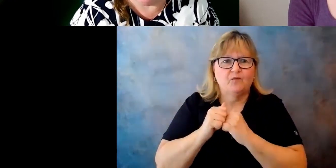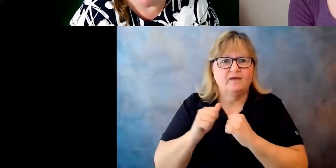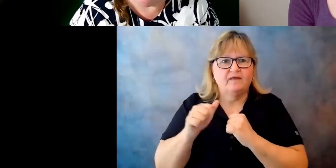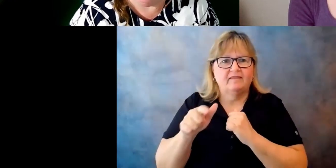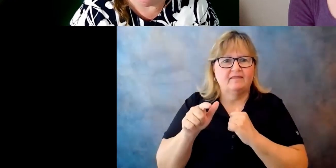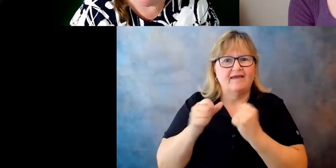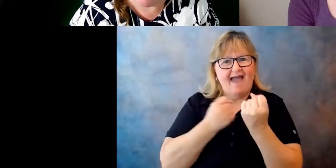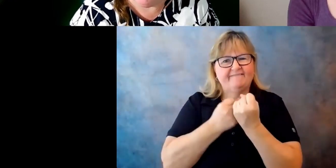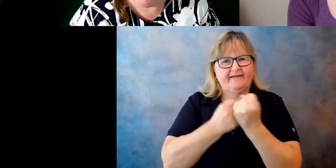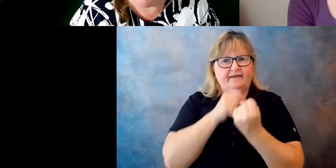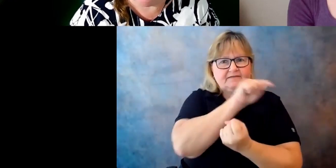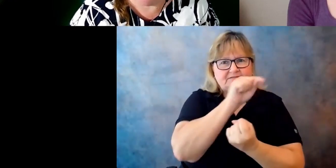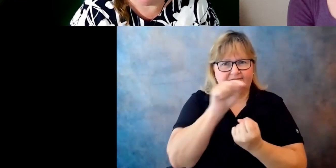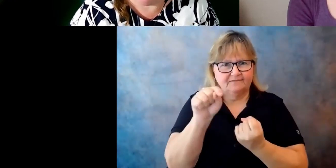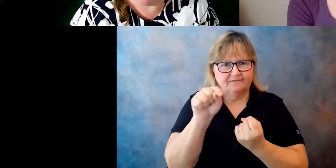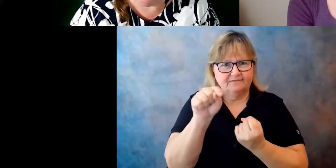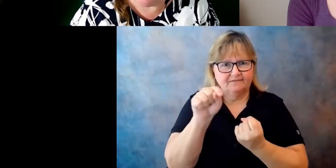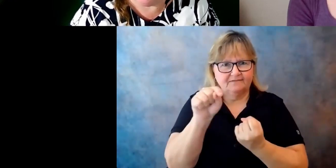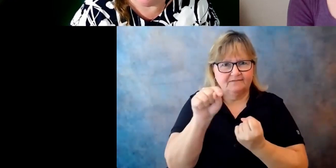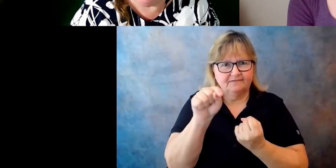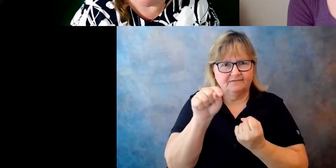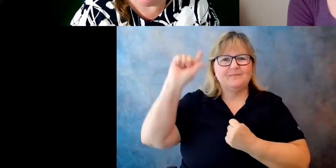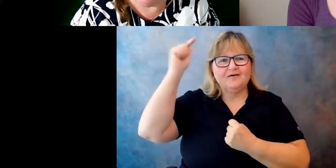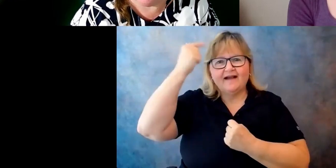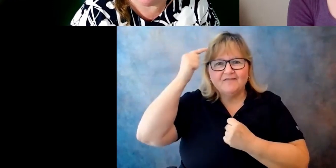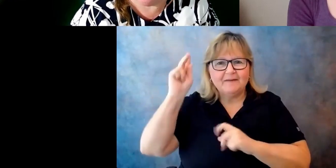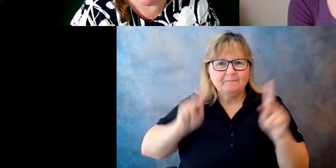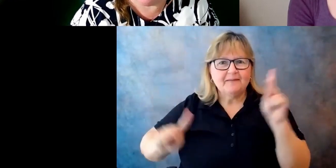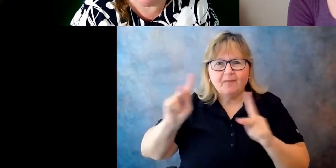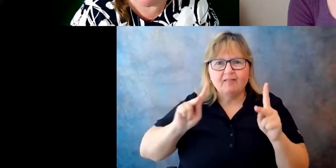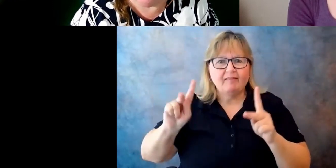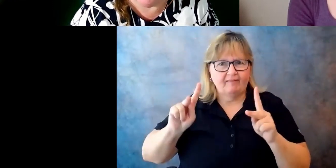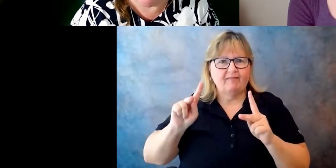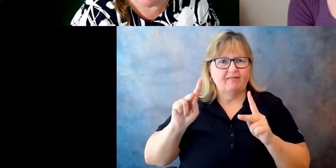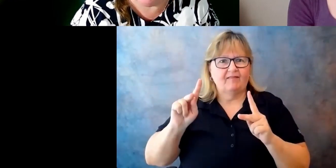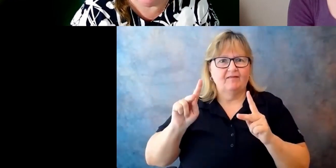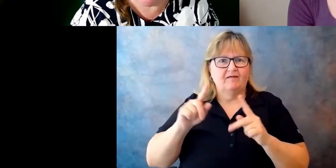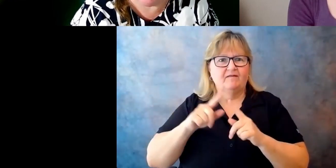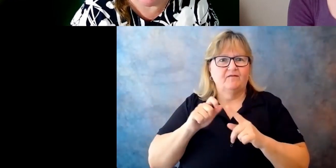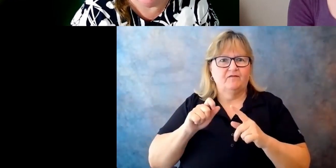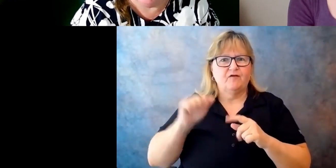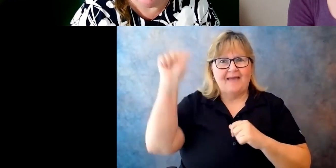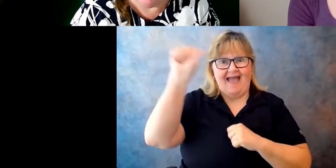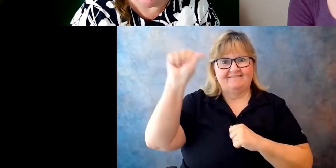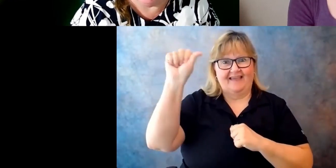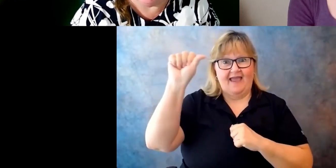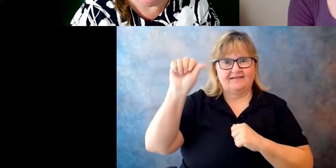former government personnel or officials from the Afghan government.